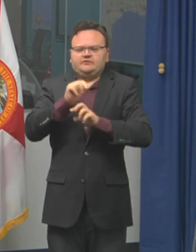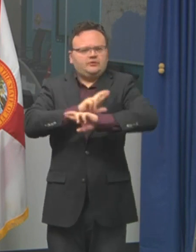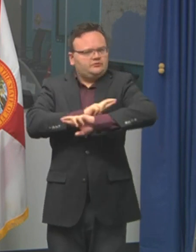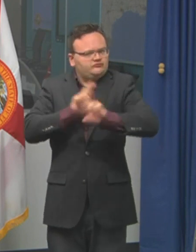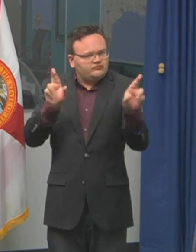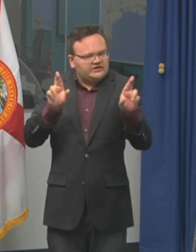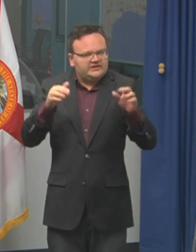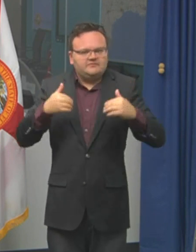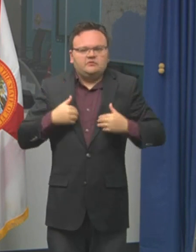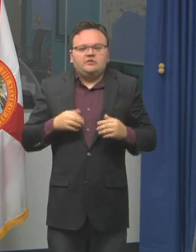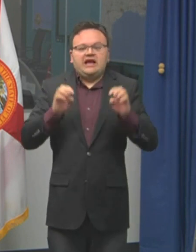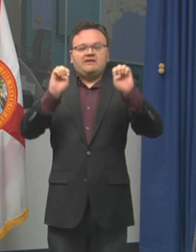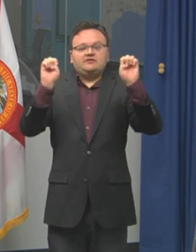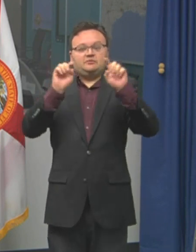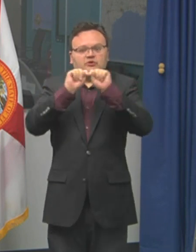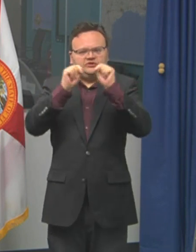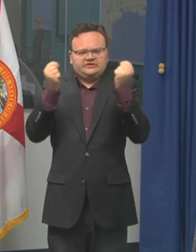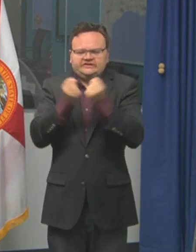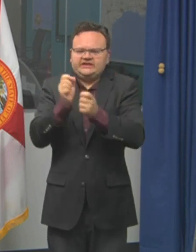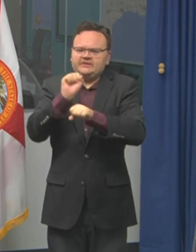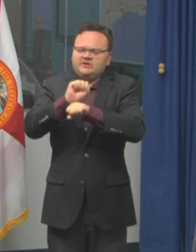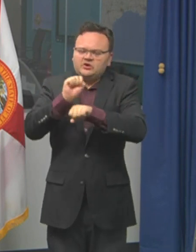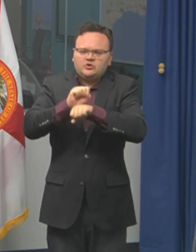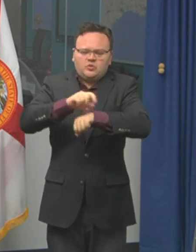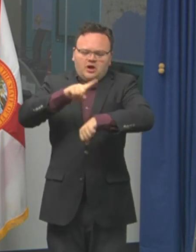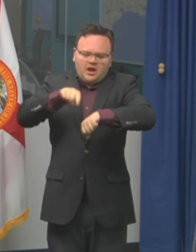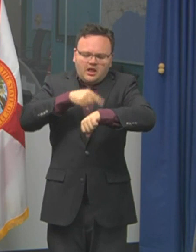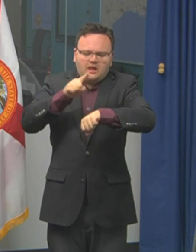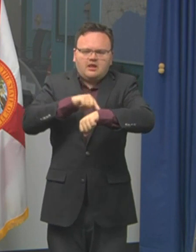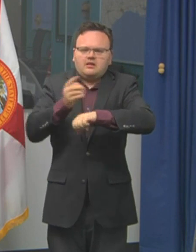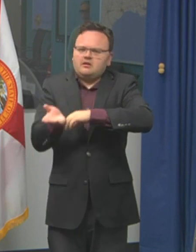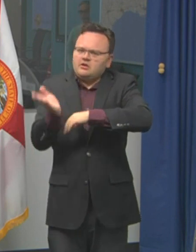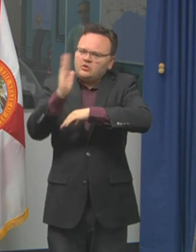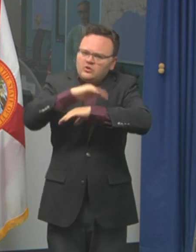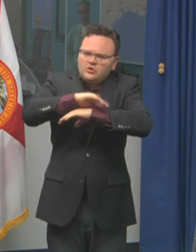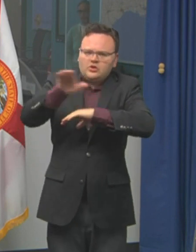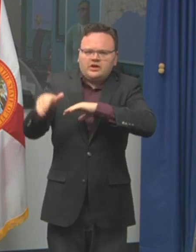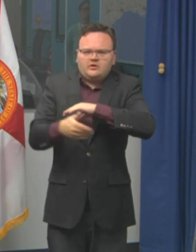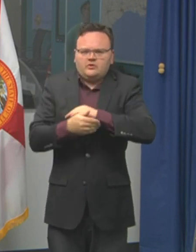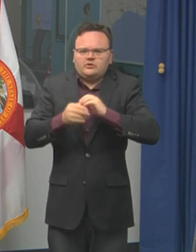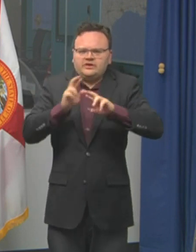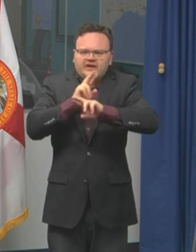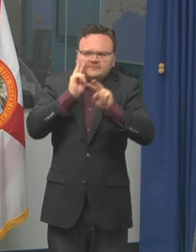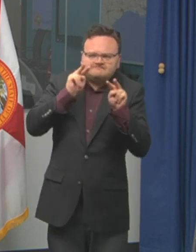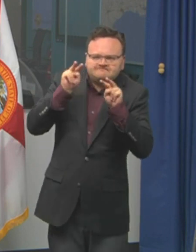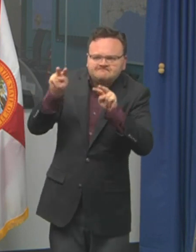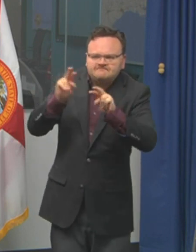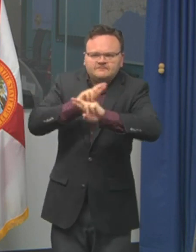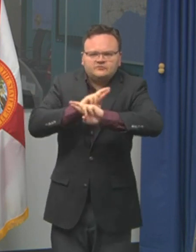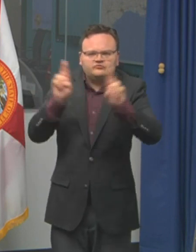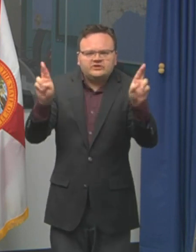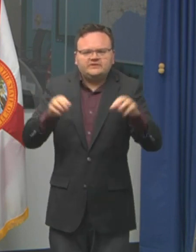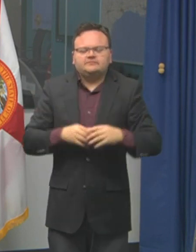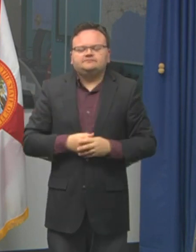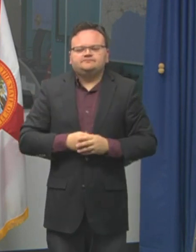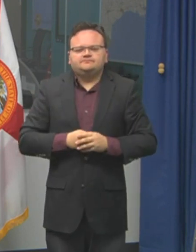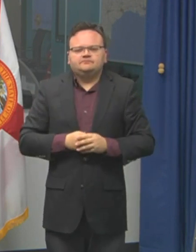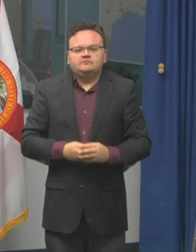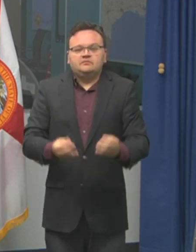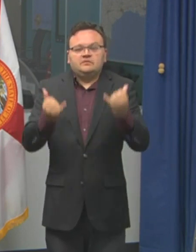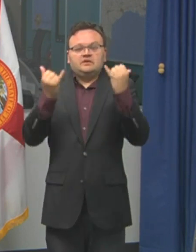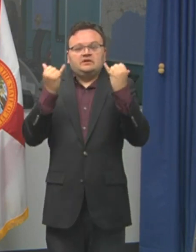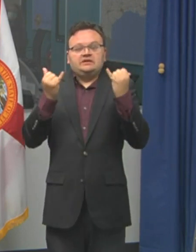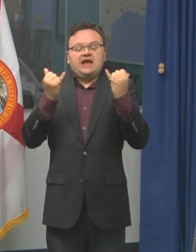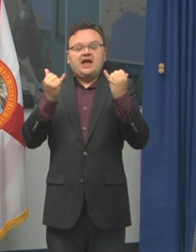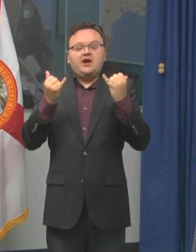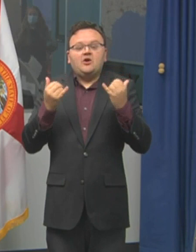state emergency response team working around the clock. We are going to increase the readiness to a level one. We